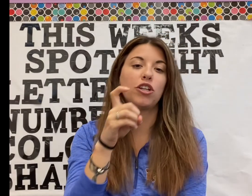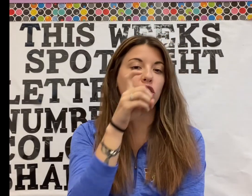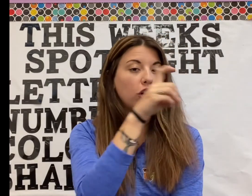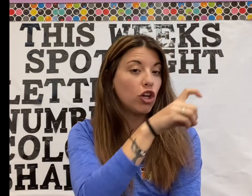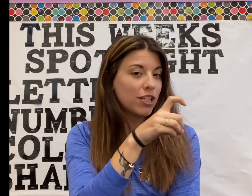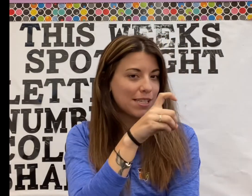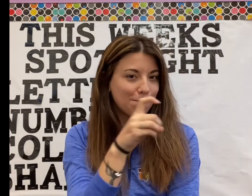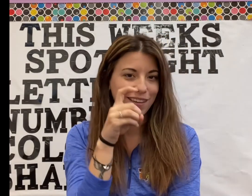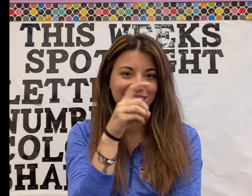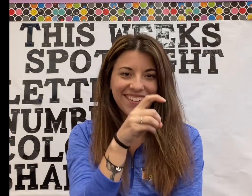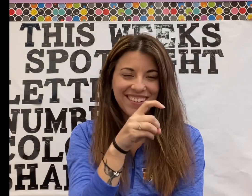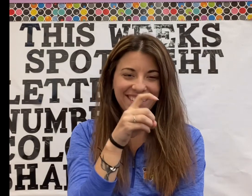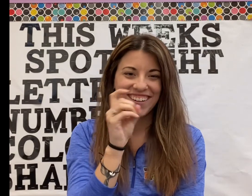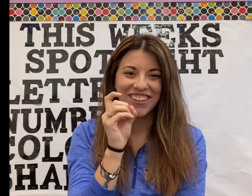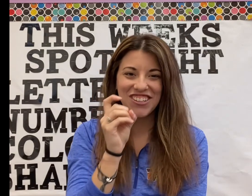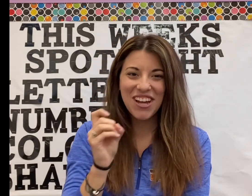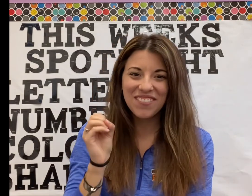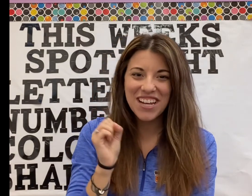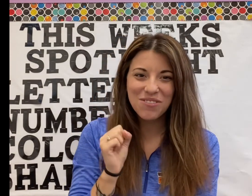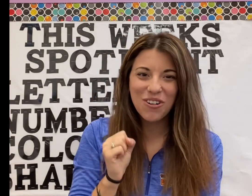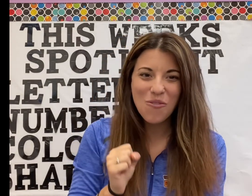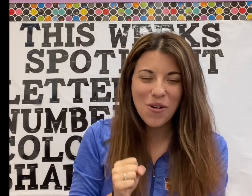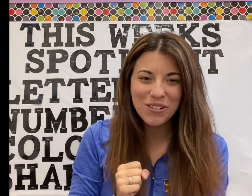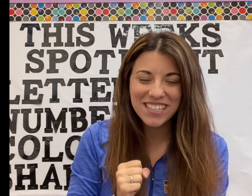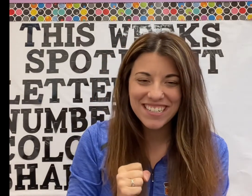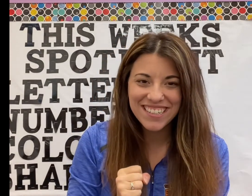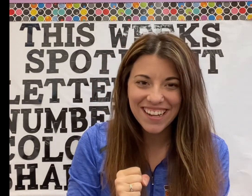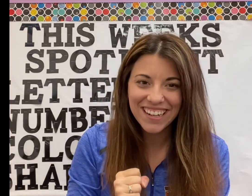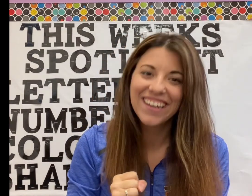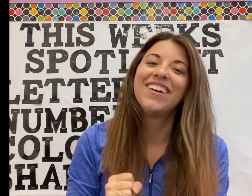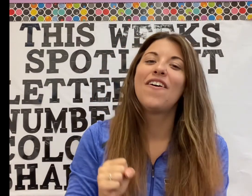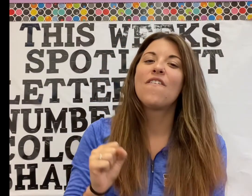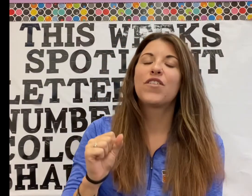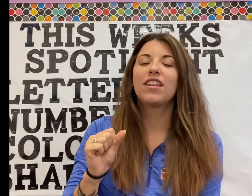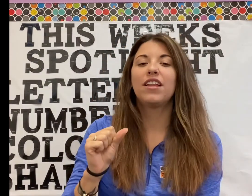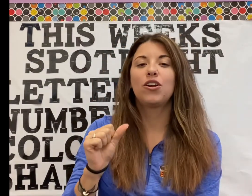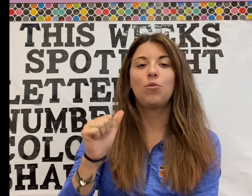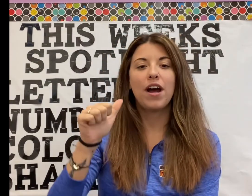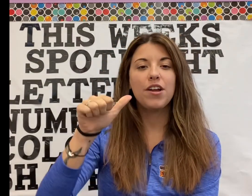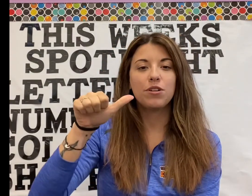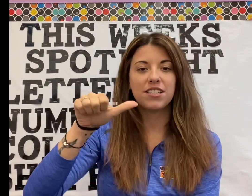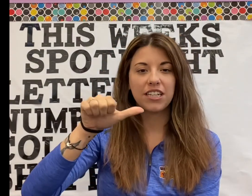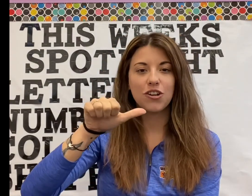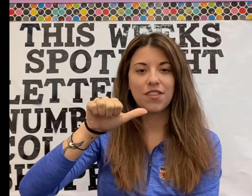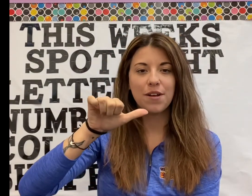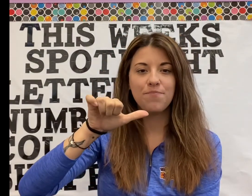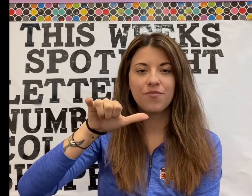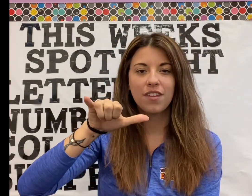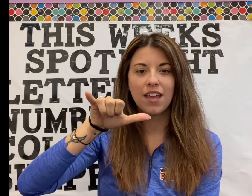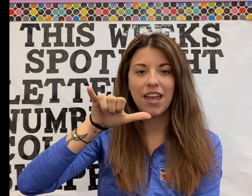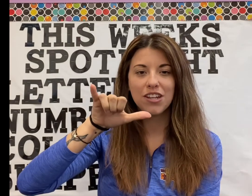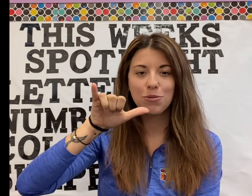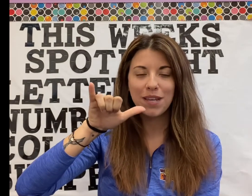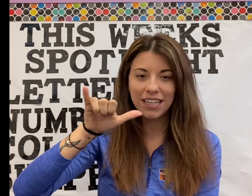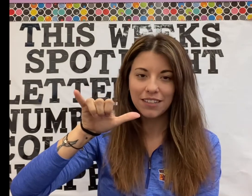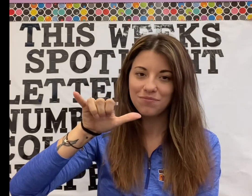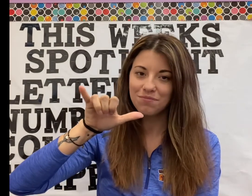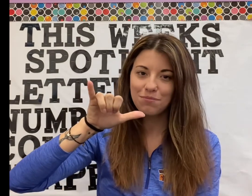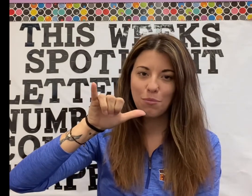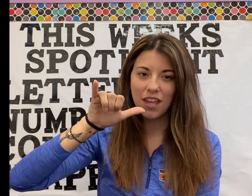you're gonna hook something. Good job guys, we're almost done! For the letter Y, you want to stick out your thumb and your pinky and